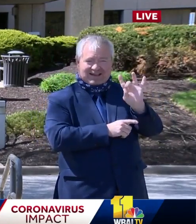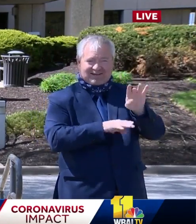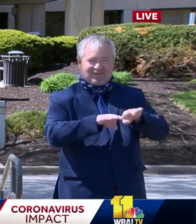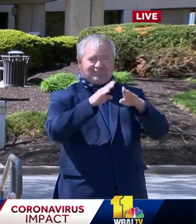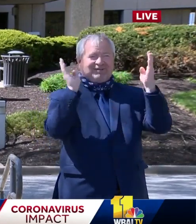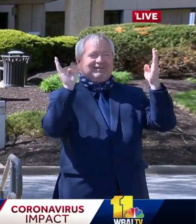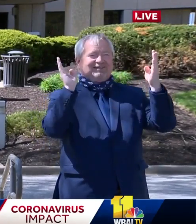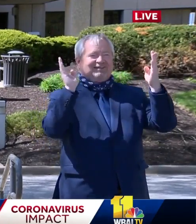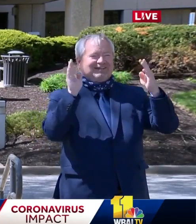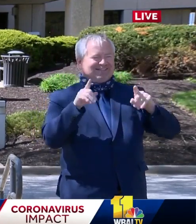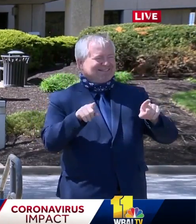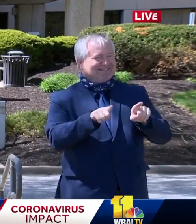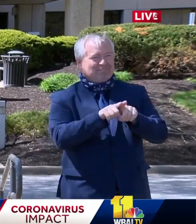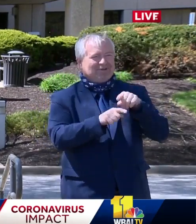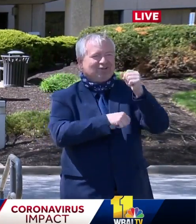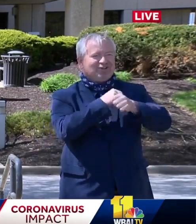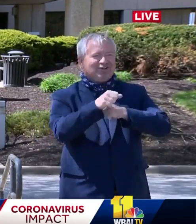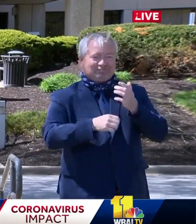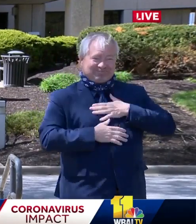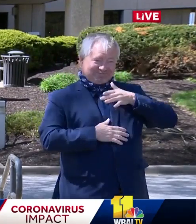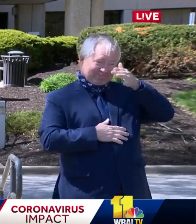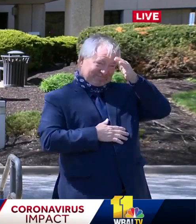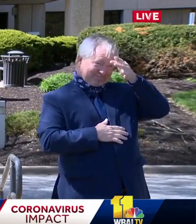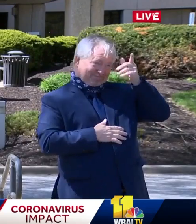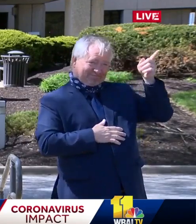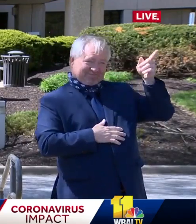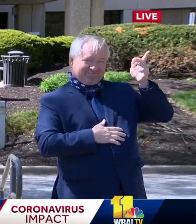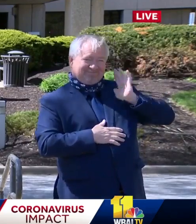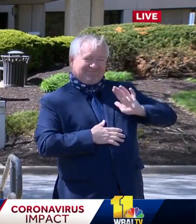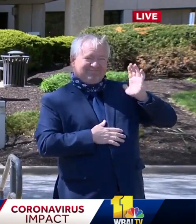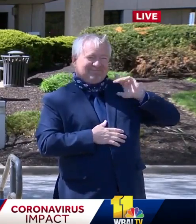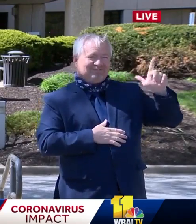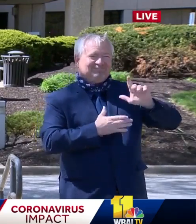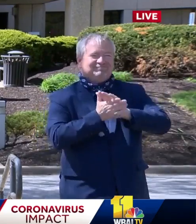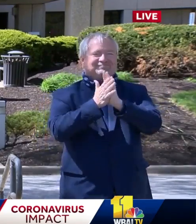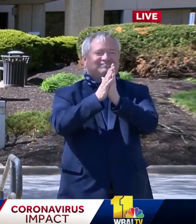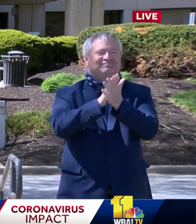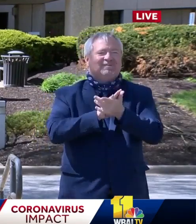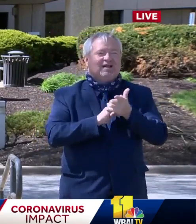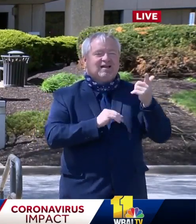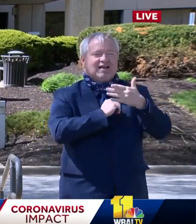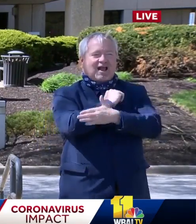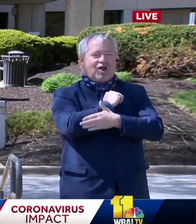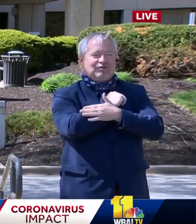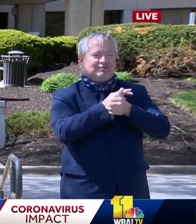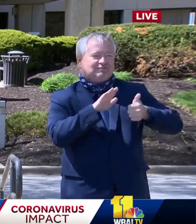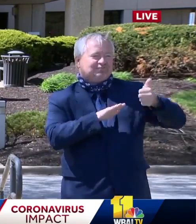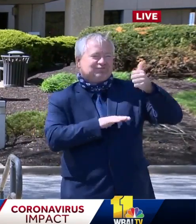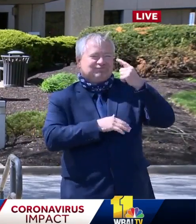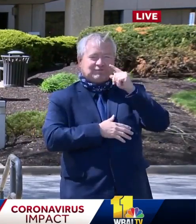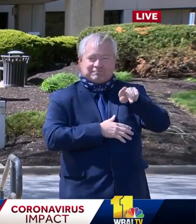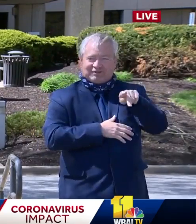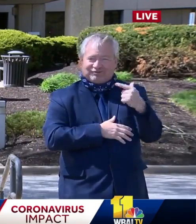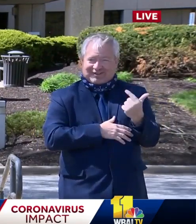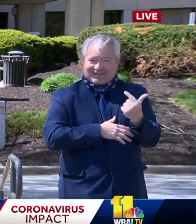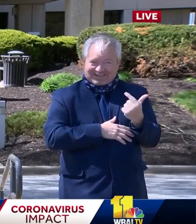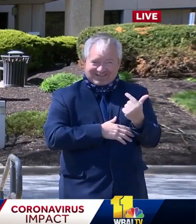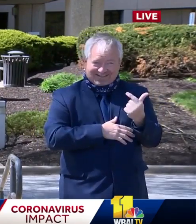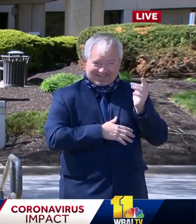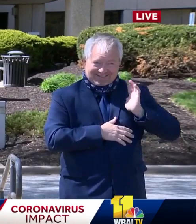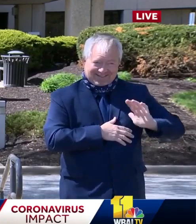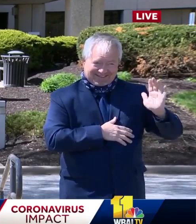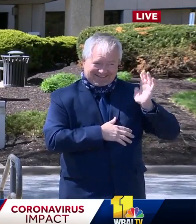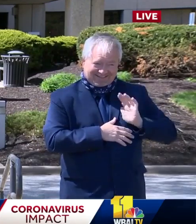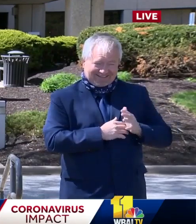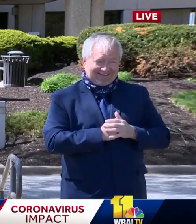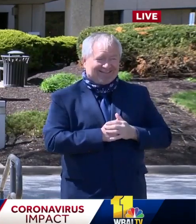my father was elected as the county executive of Prince George's County. Over the